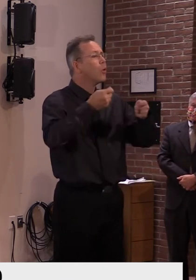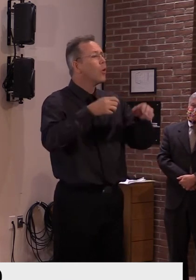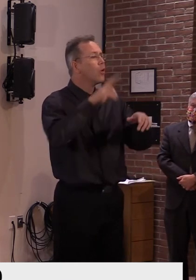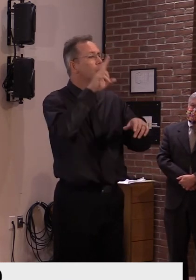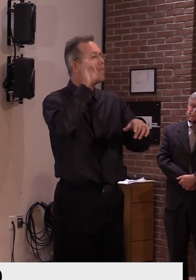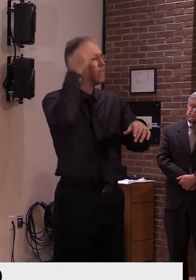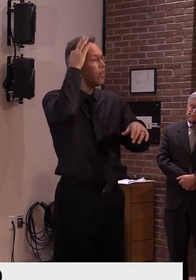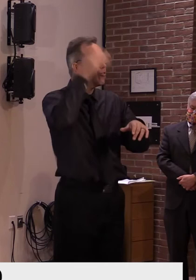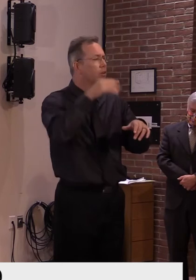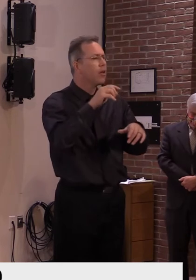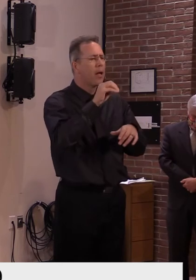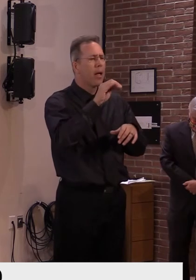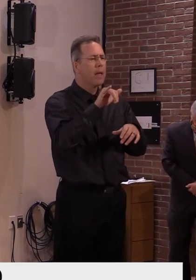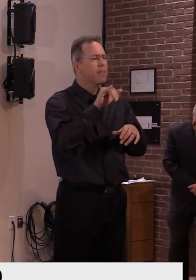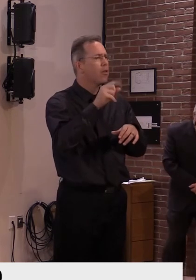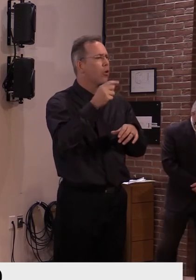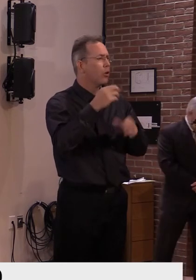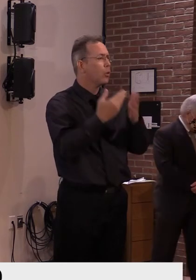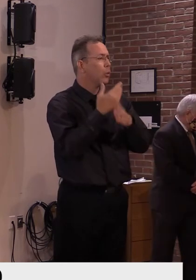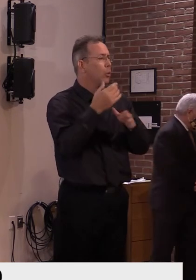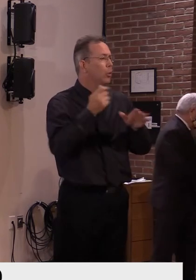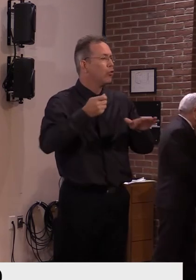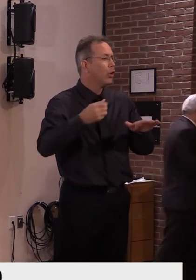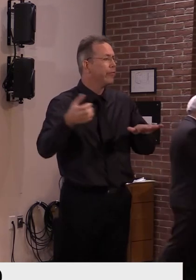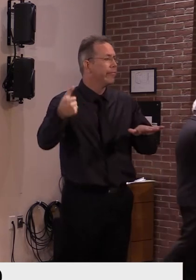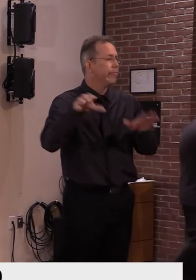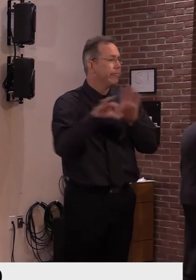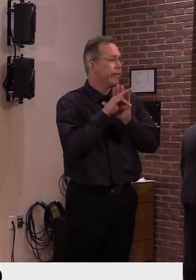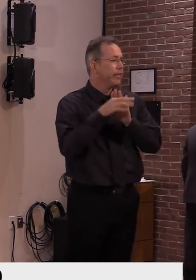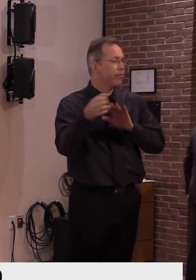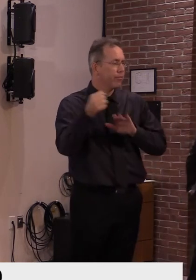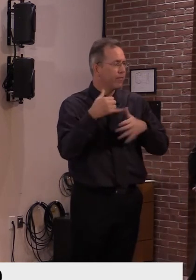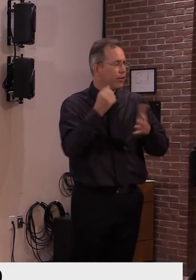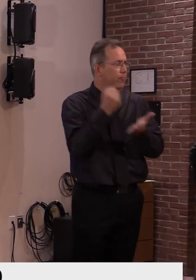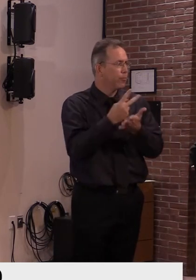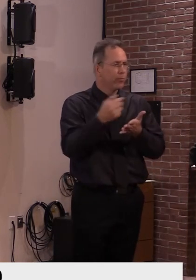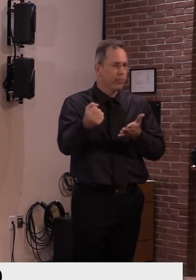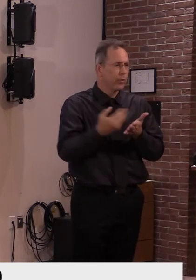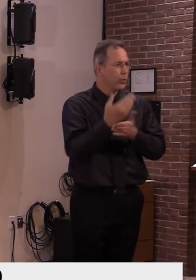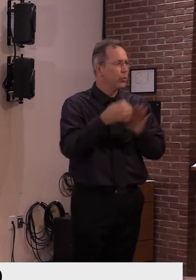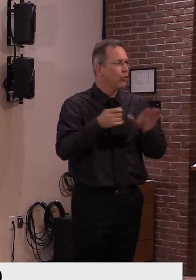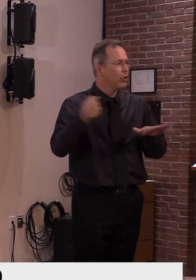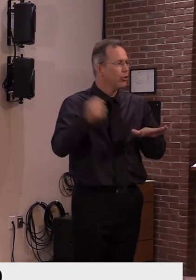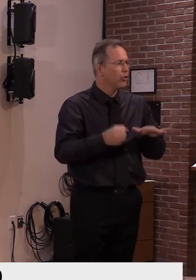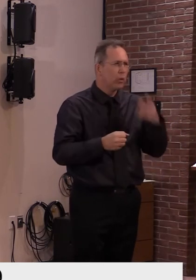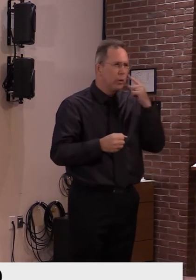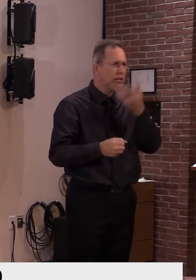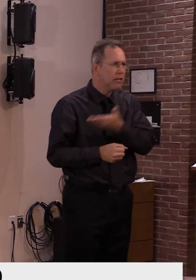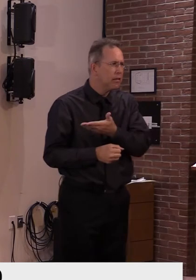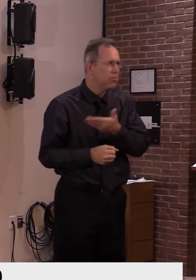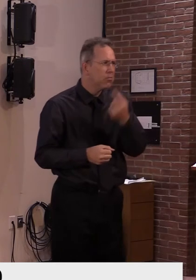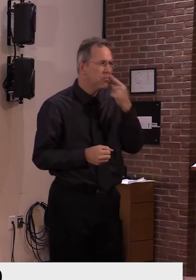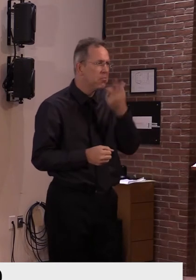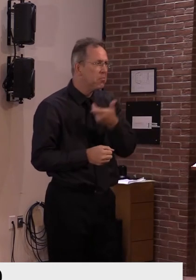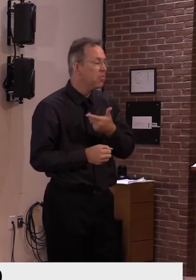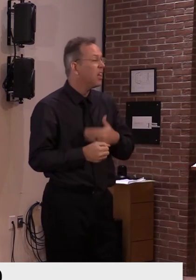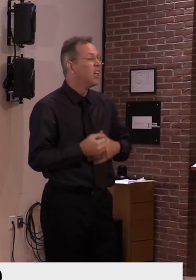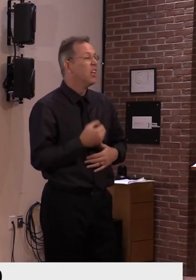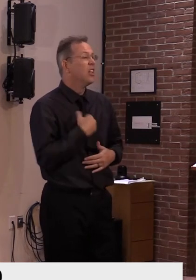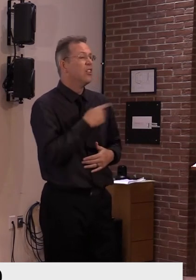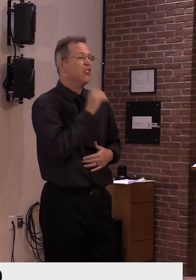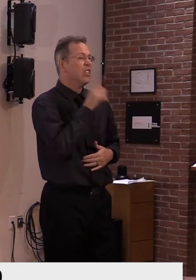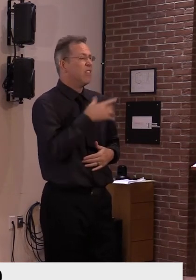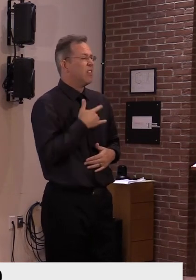this should be something the Senate should be taking up at this point in time. Um, I remain concerned about